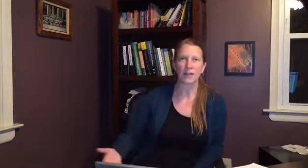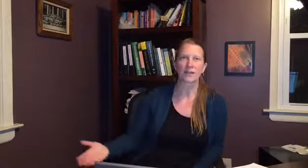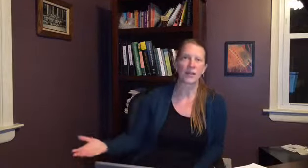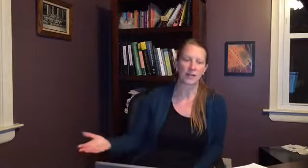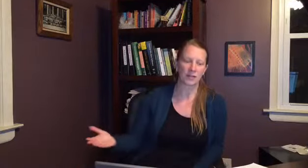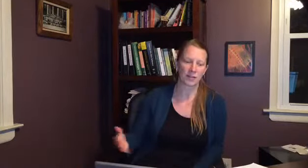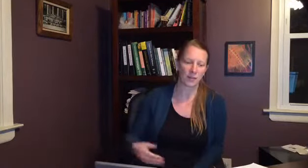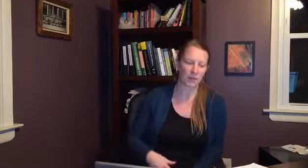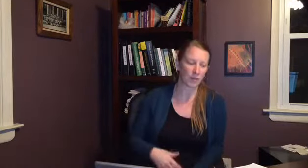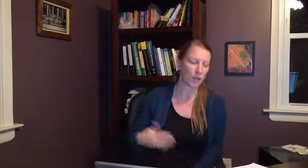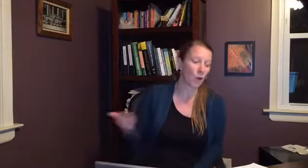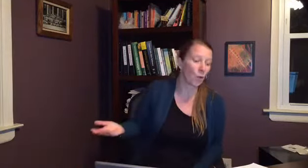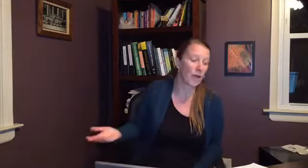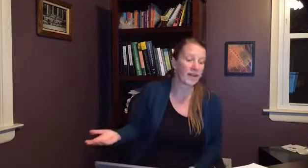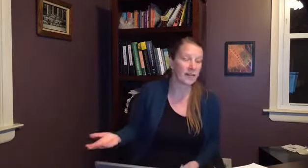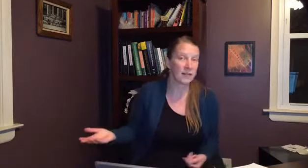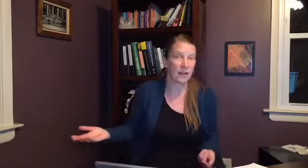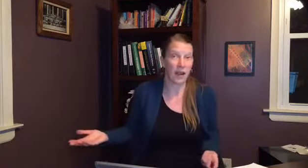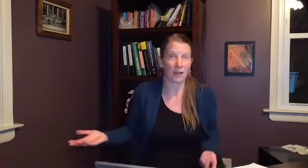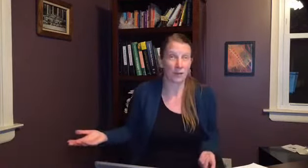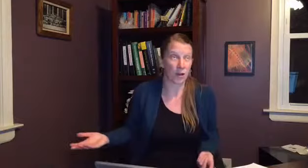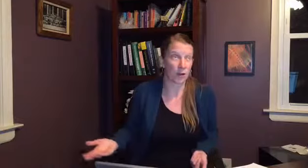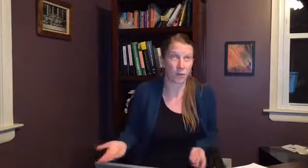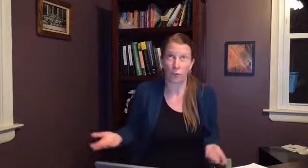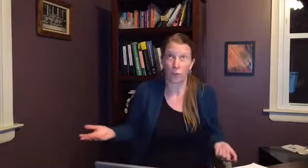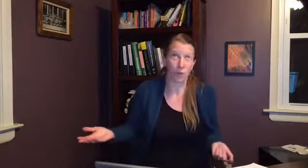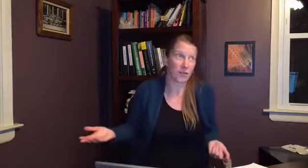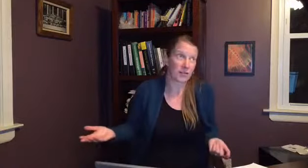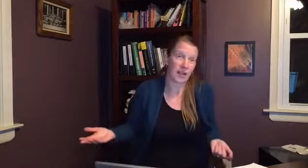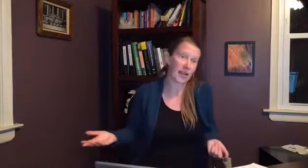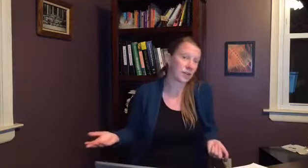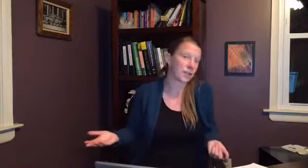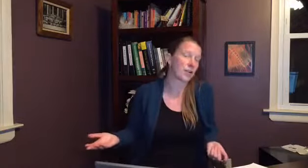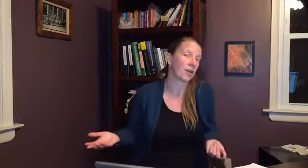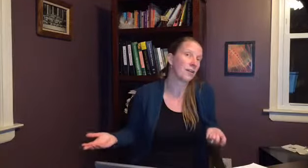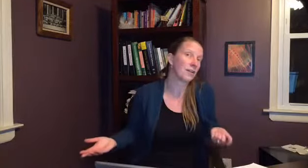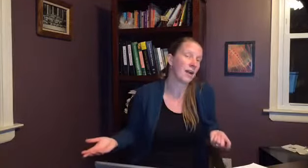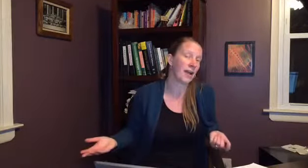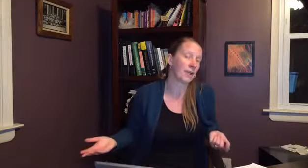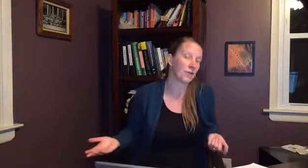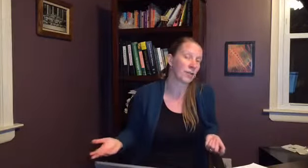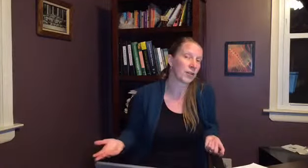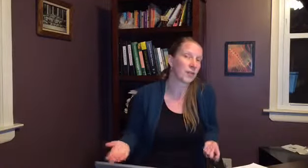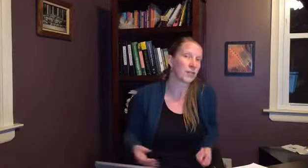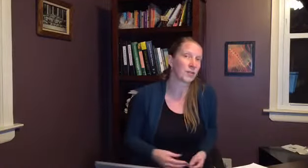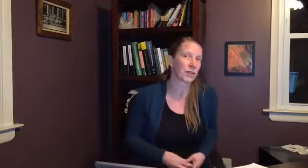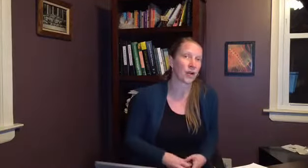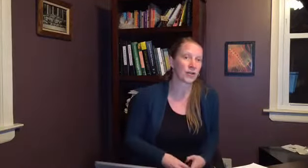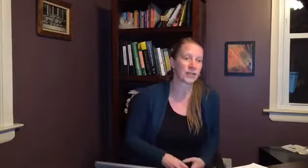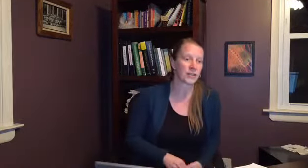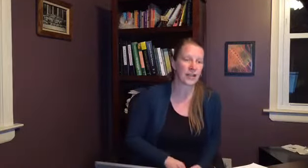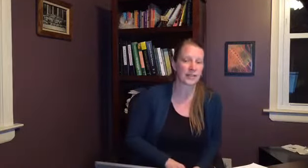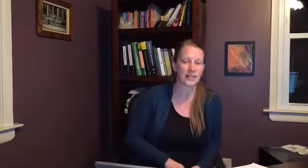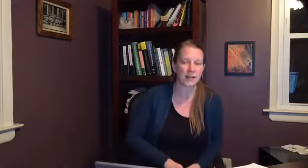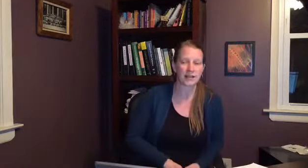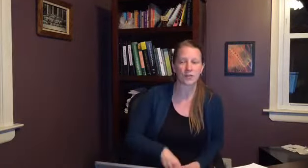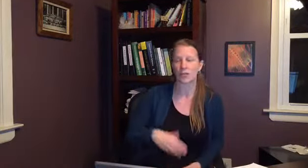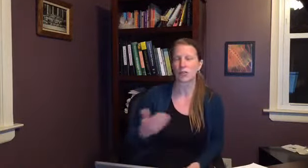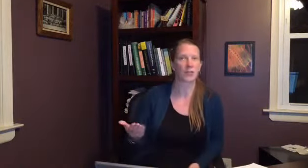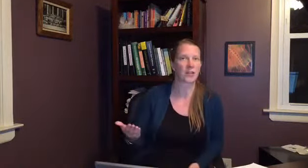the virus to that person when is it i don't know when does that actually occur i don't really know it's really hard to say it's not like there's a certain time